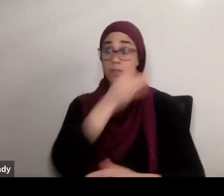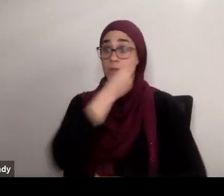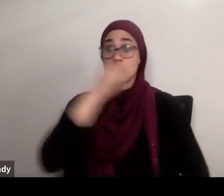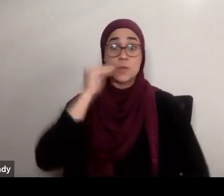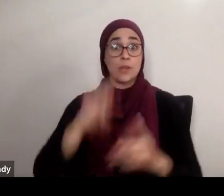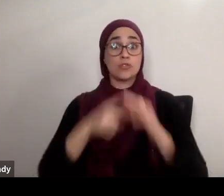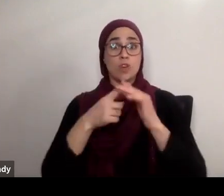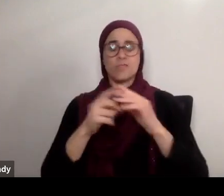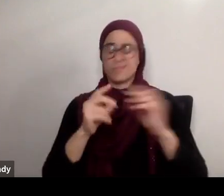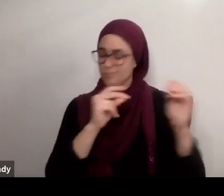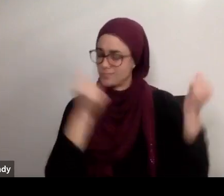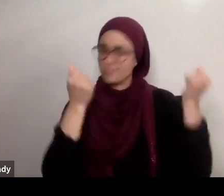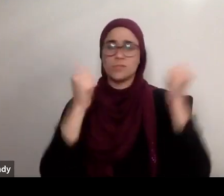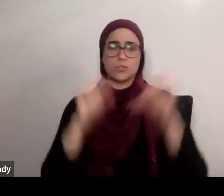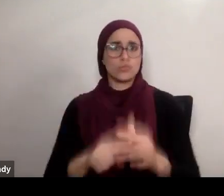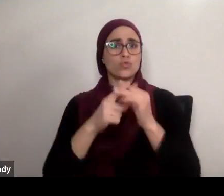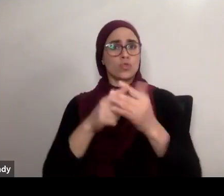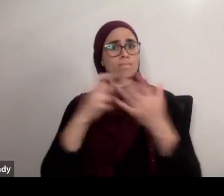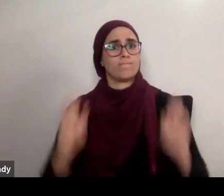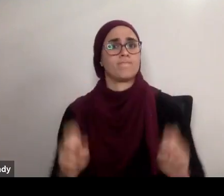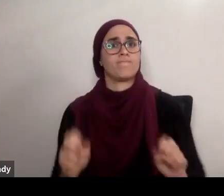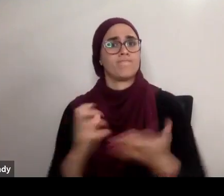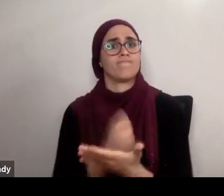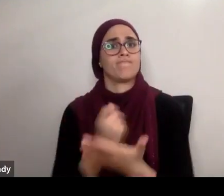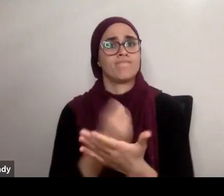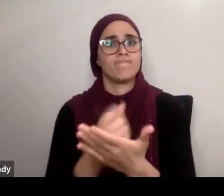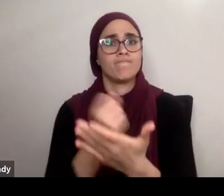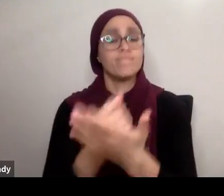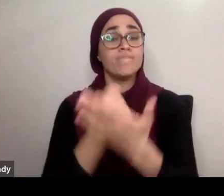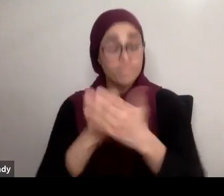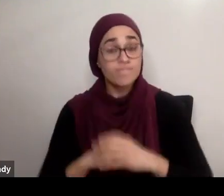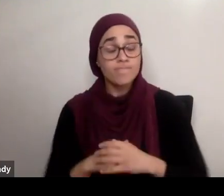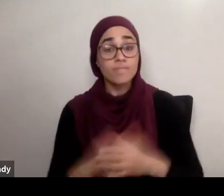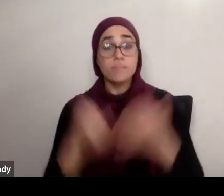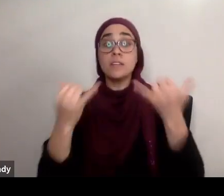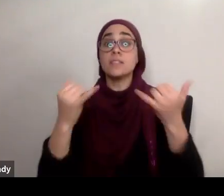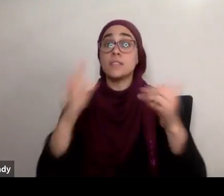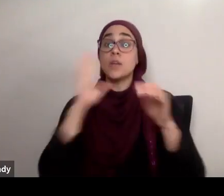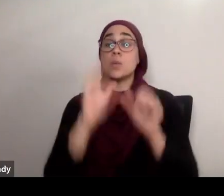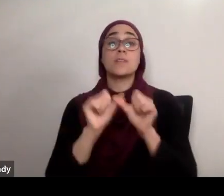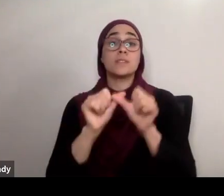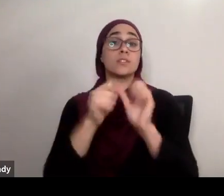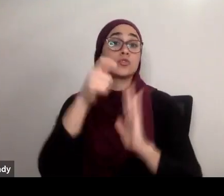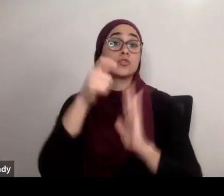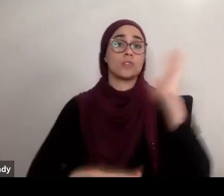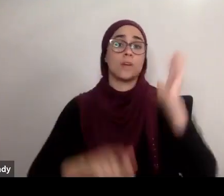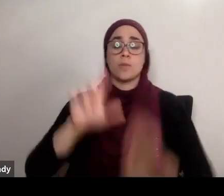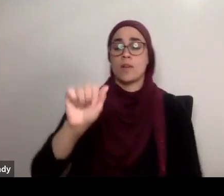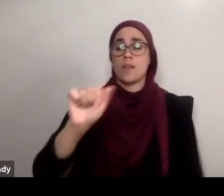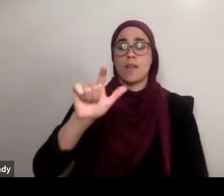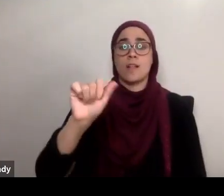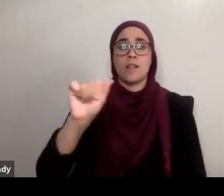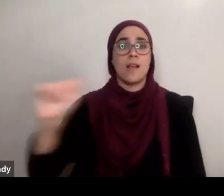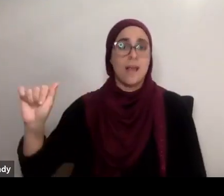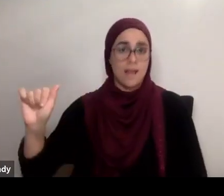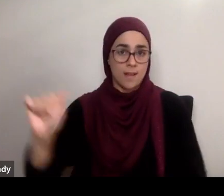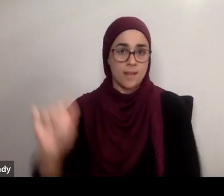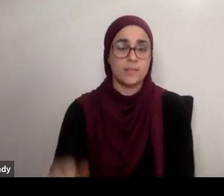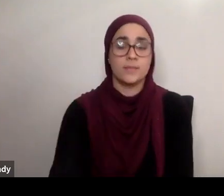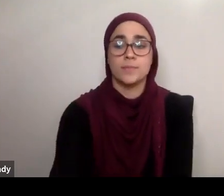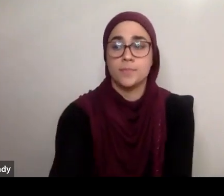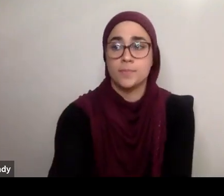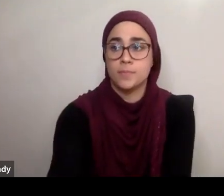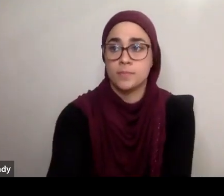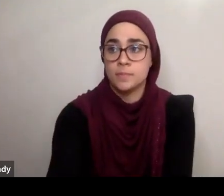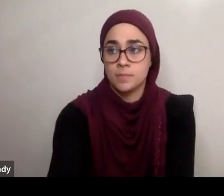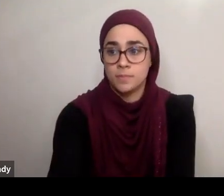today, inshallah, we're going to be continuing with Surat al-A'la. Surat al-A'la is a very special surah, as we mentioned before, and it's a special surah because